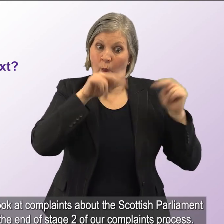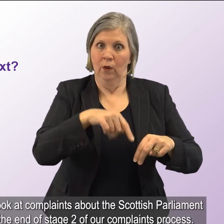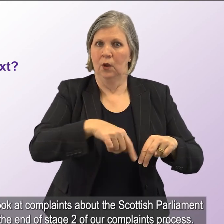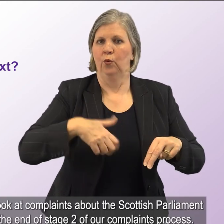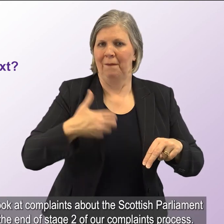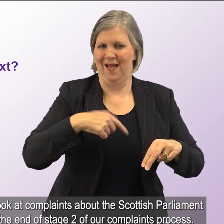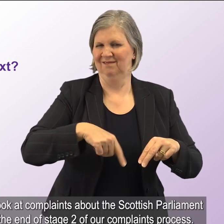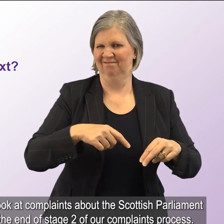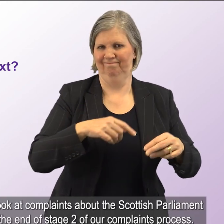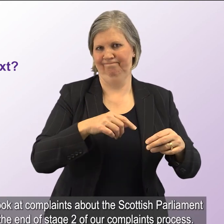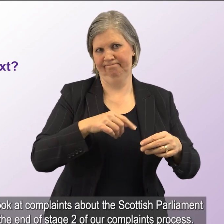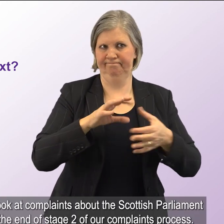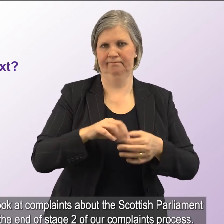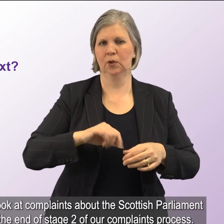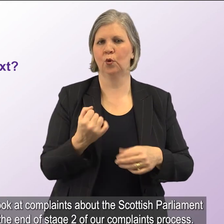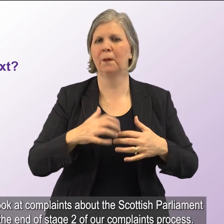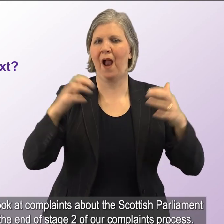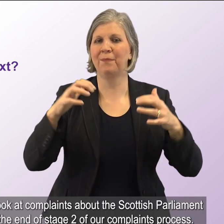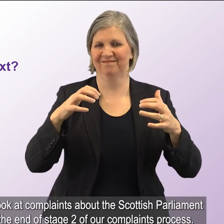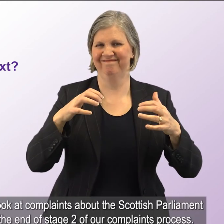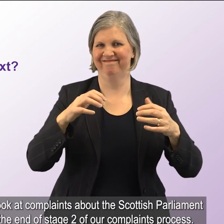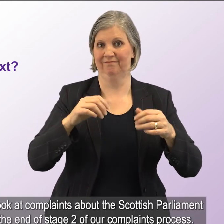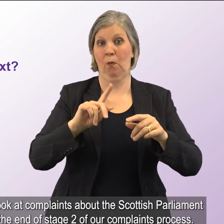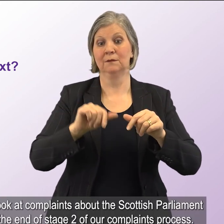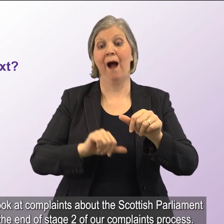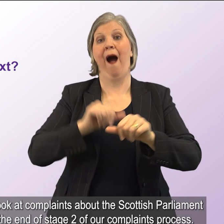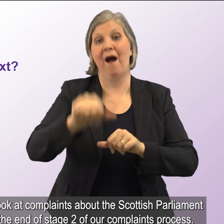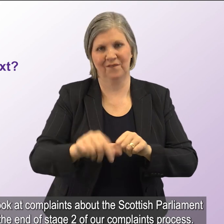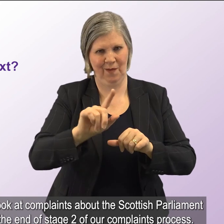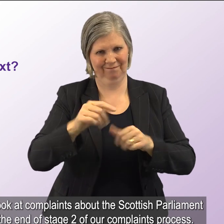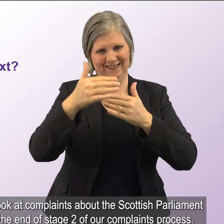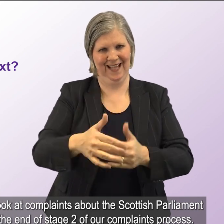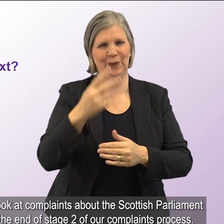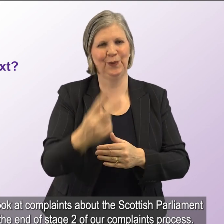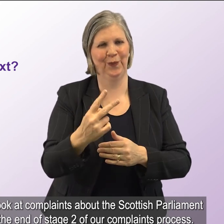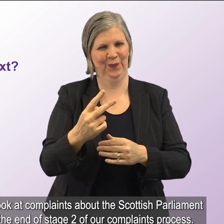It can look at complaints about the Scottish Parliament after the end of Stage 2 of our complaints process.